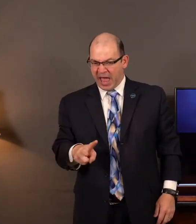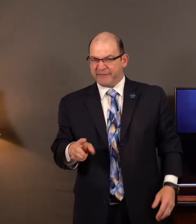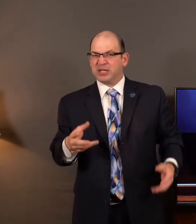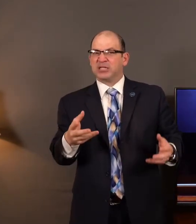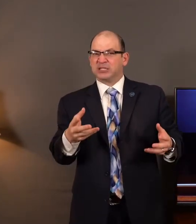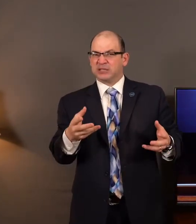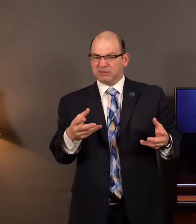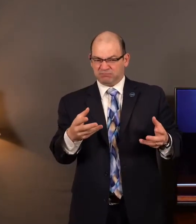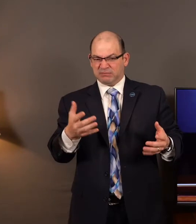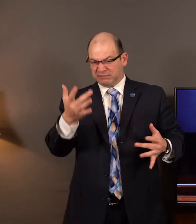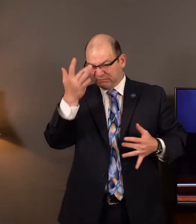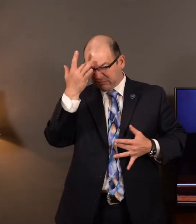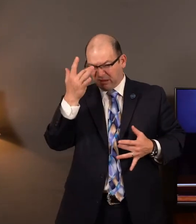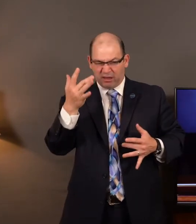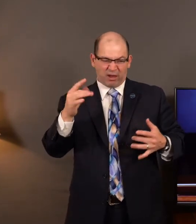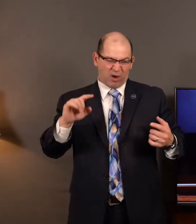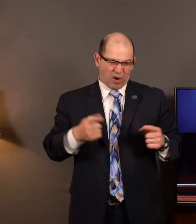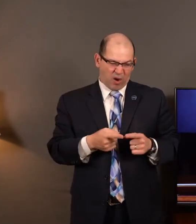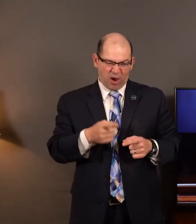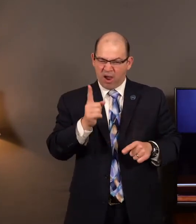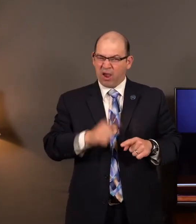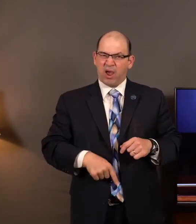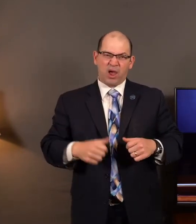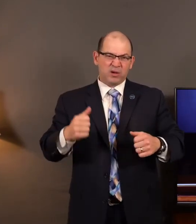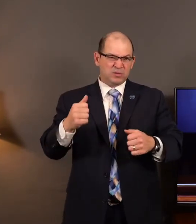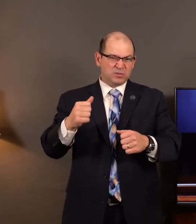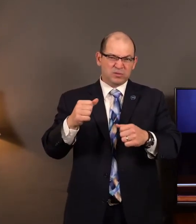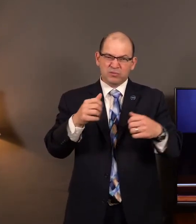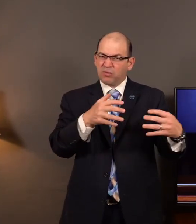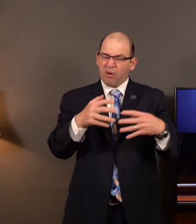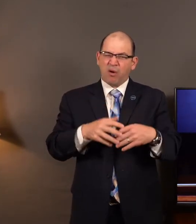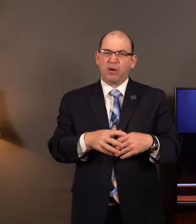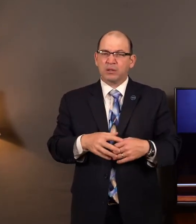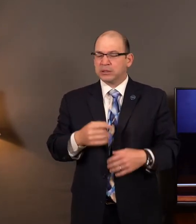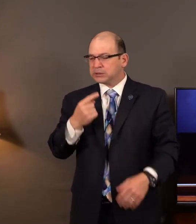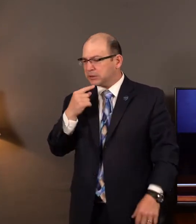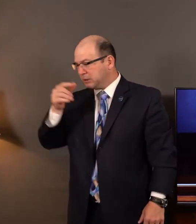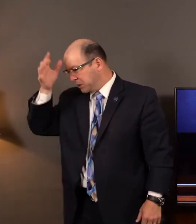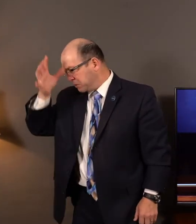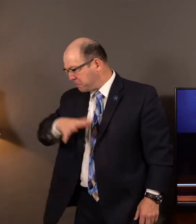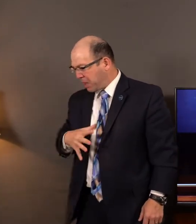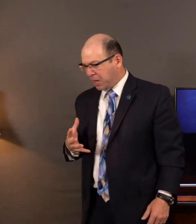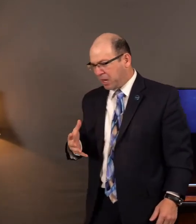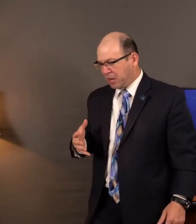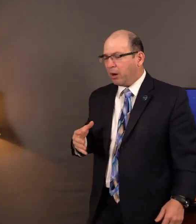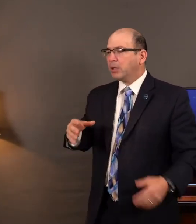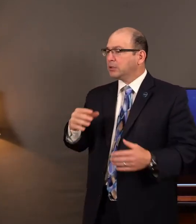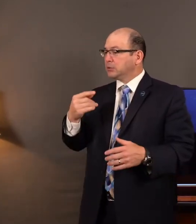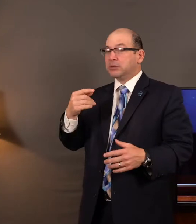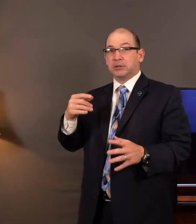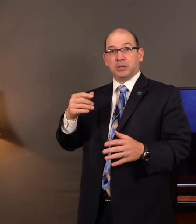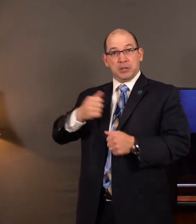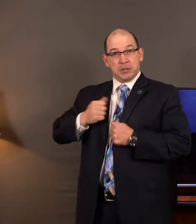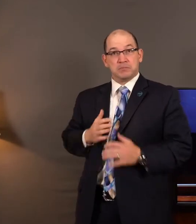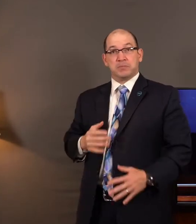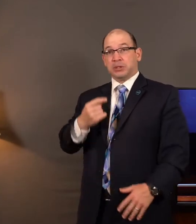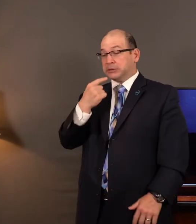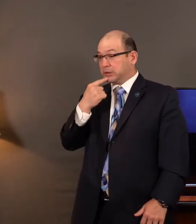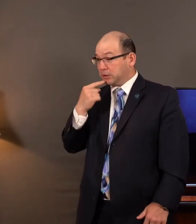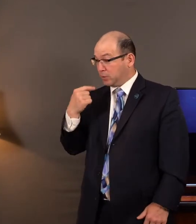men. And they looked at Colonel Joshua Chamberlain. And they said, Colonel, we're out of guns and we're out of ammunition. What are your orders? Colonel